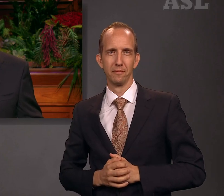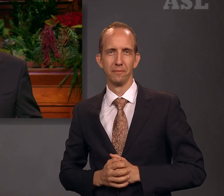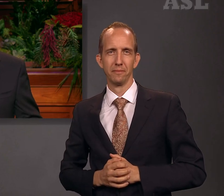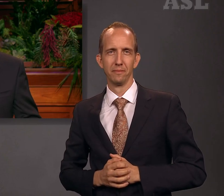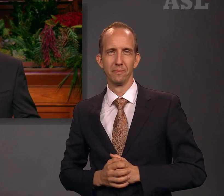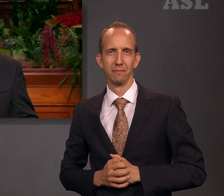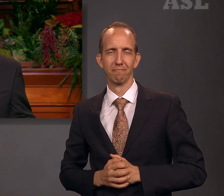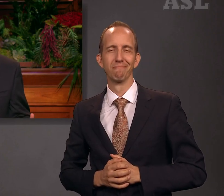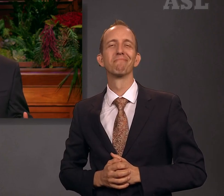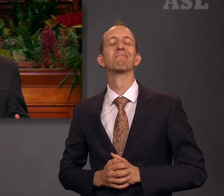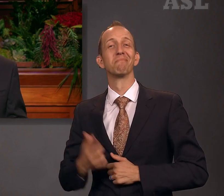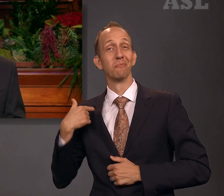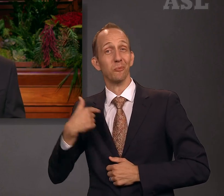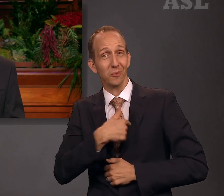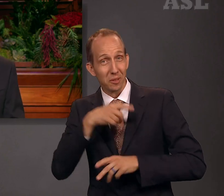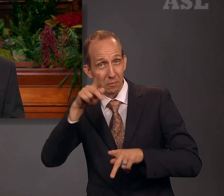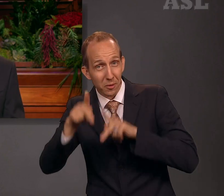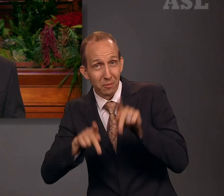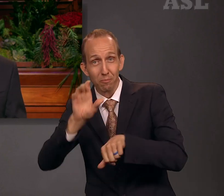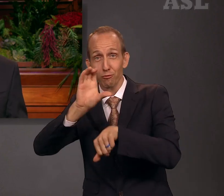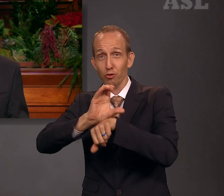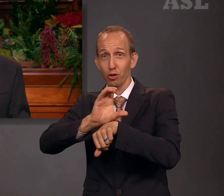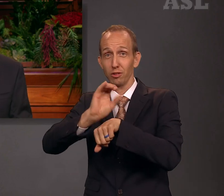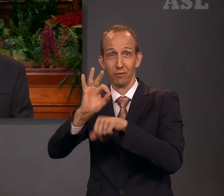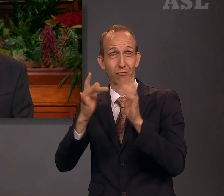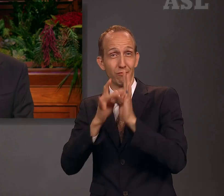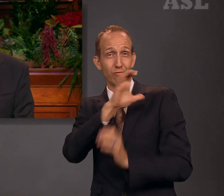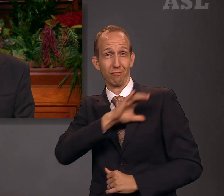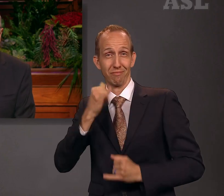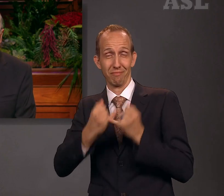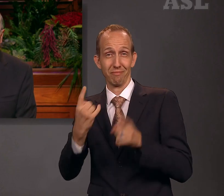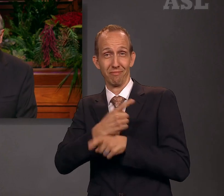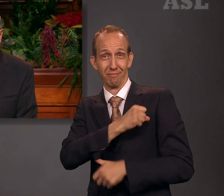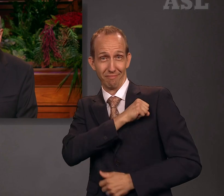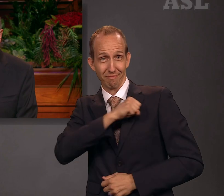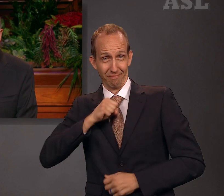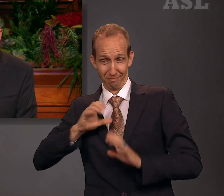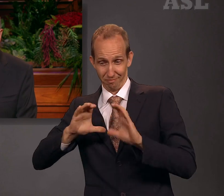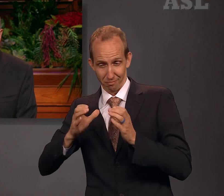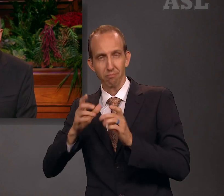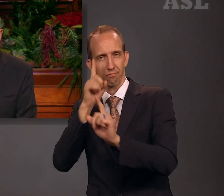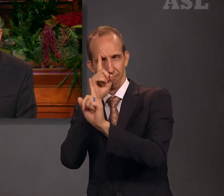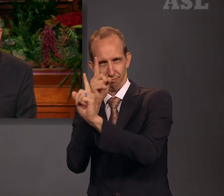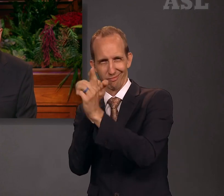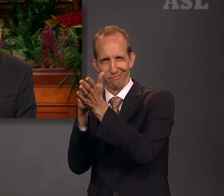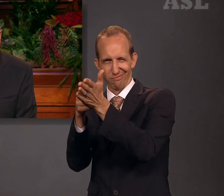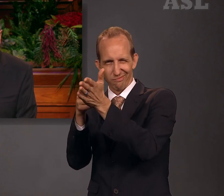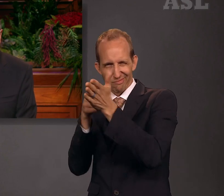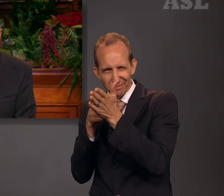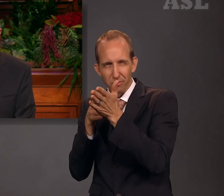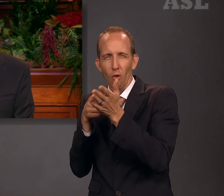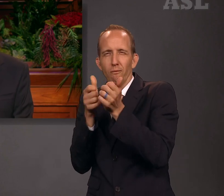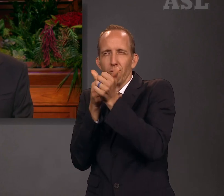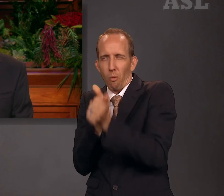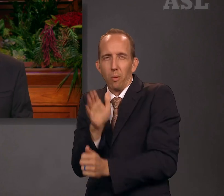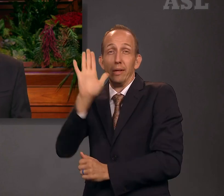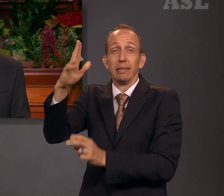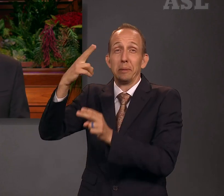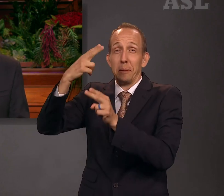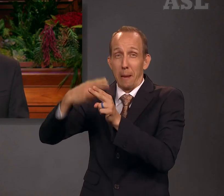The identity and destiny of the Church of Jesus Christ of Latter-day Saints requires that we be called by His